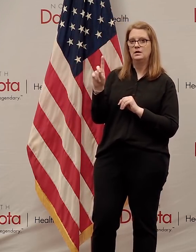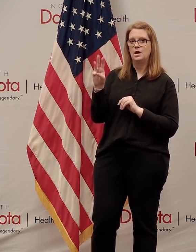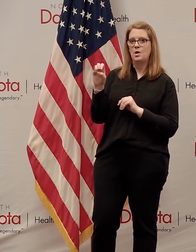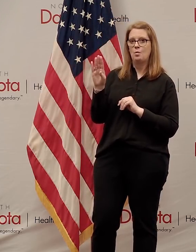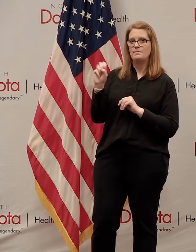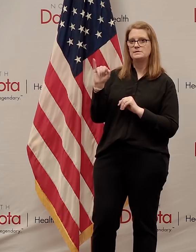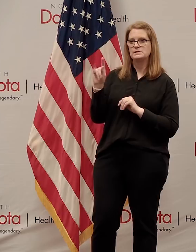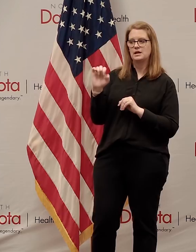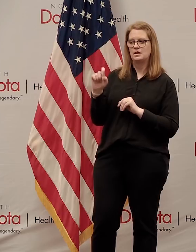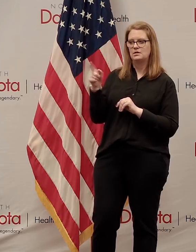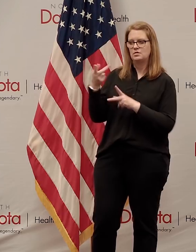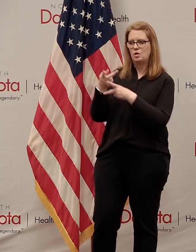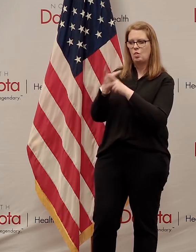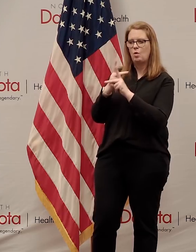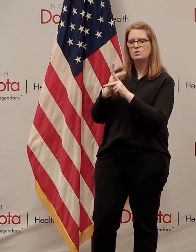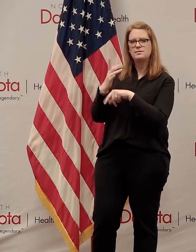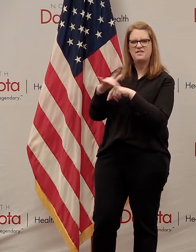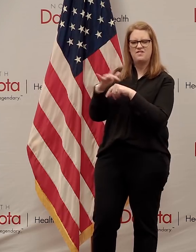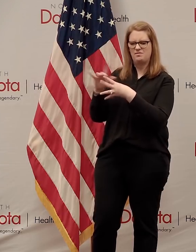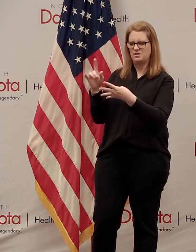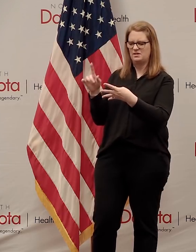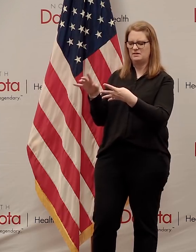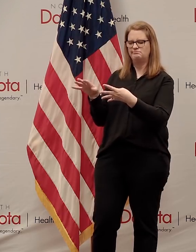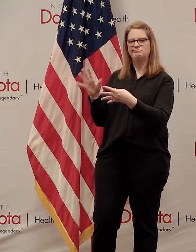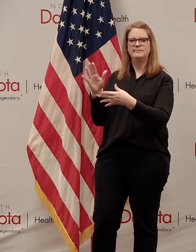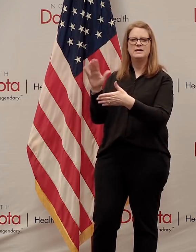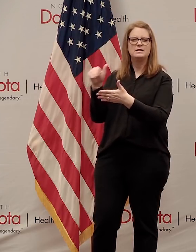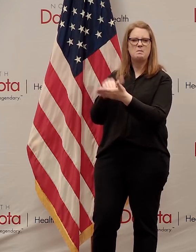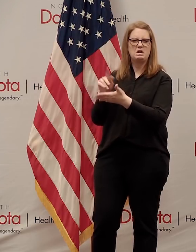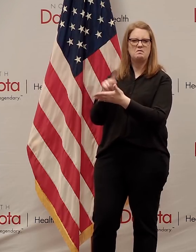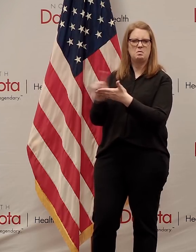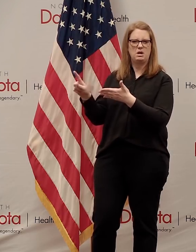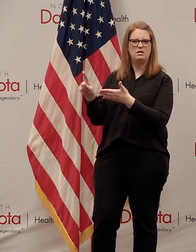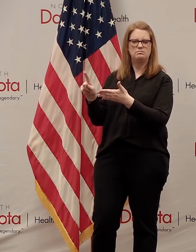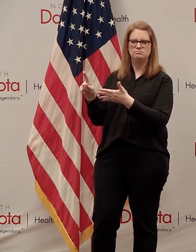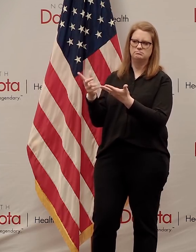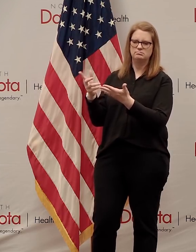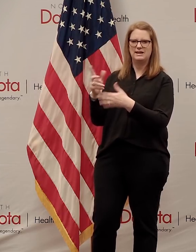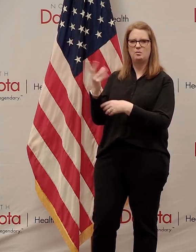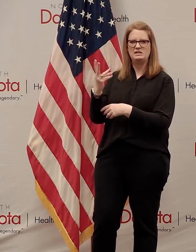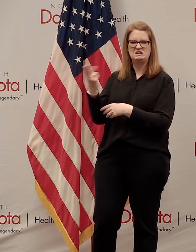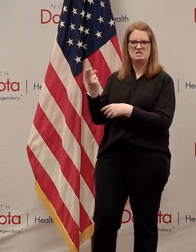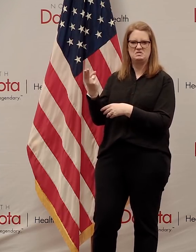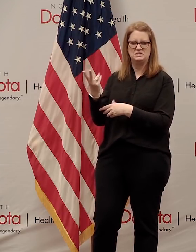loans will become available midweek this week if you're interested in applying for those.